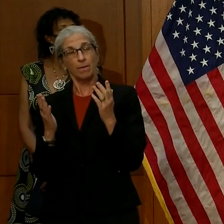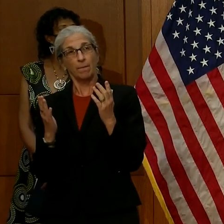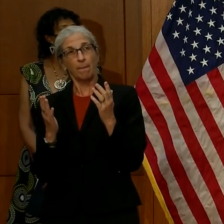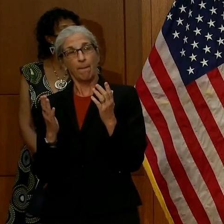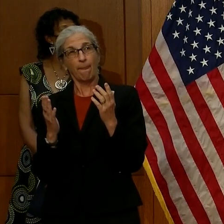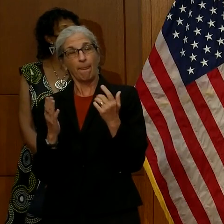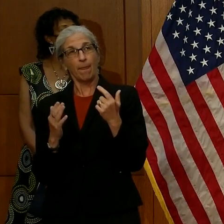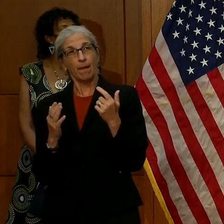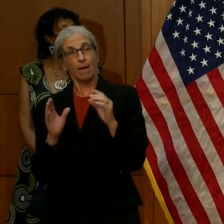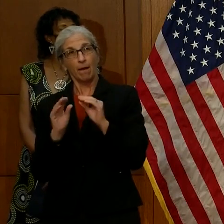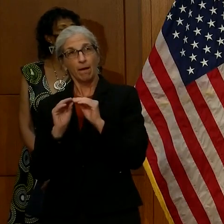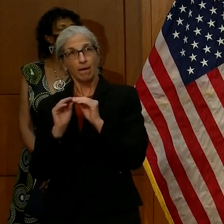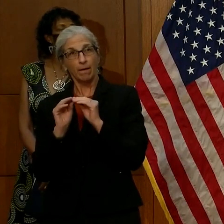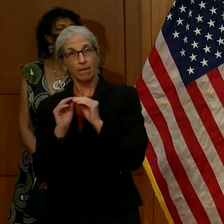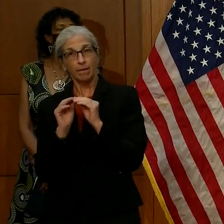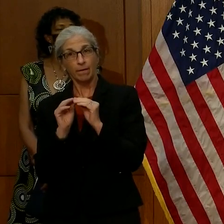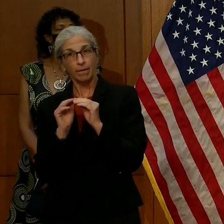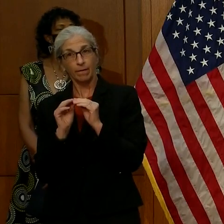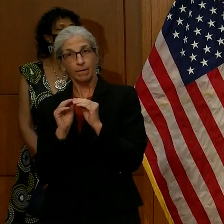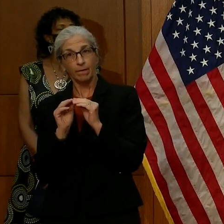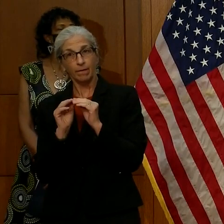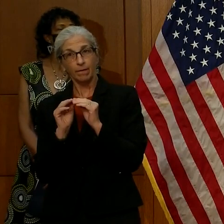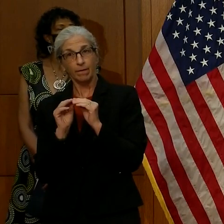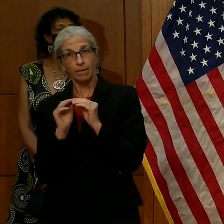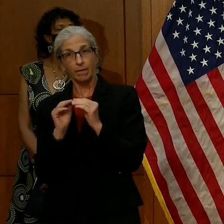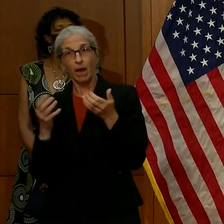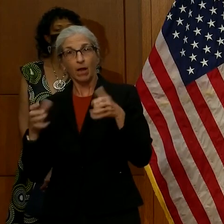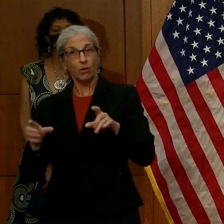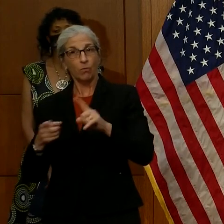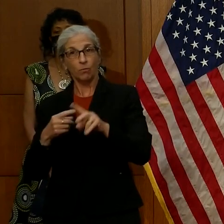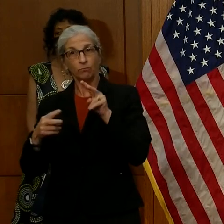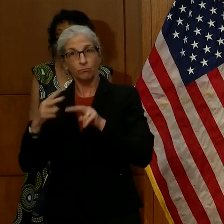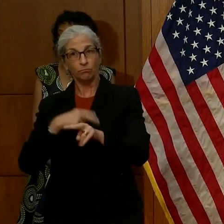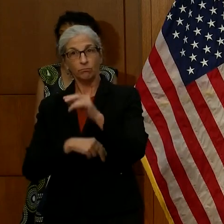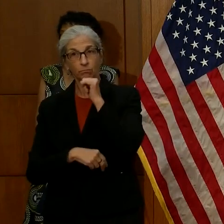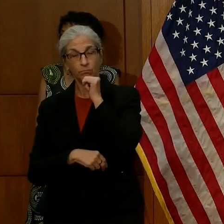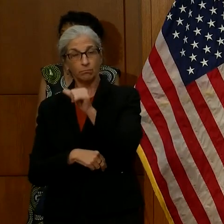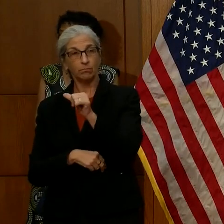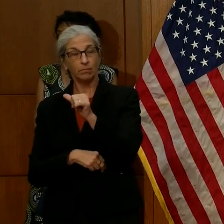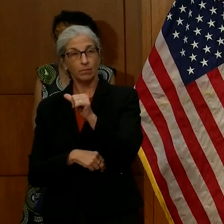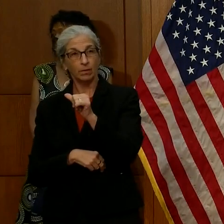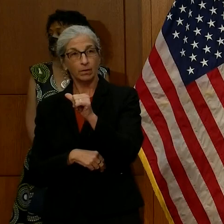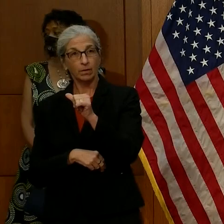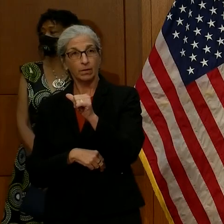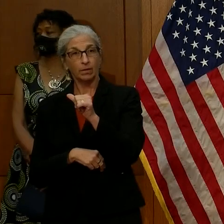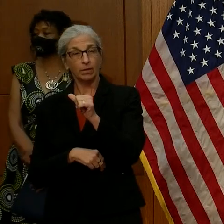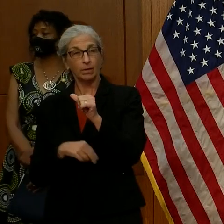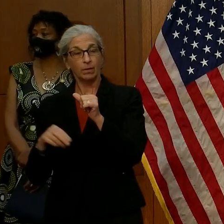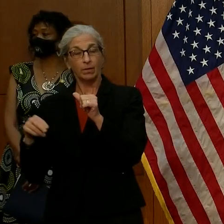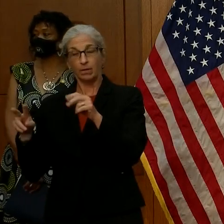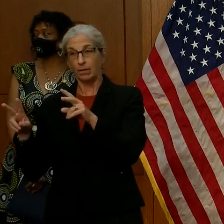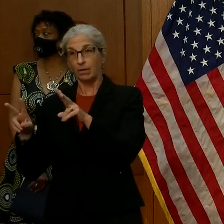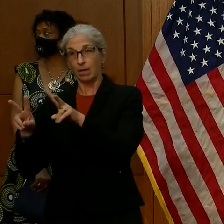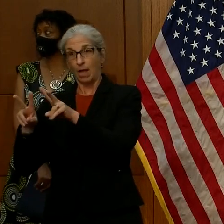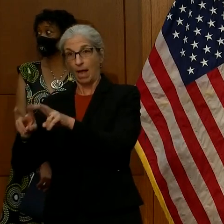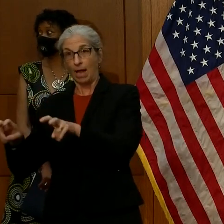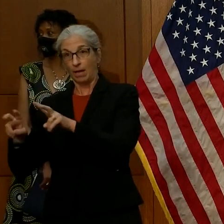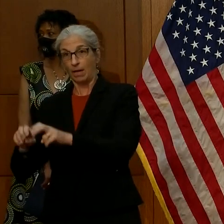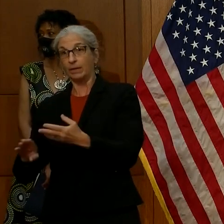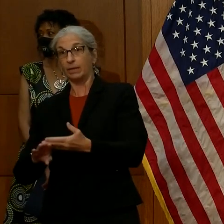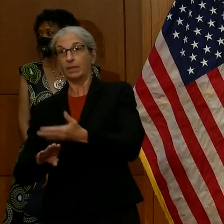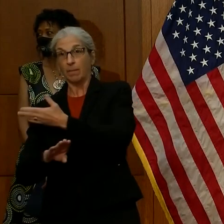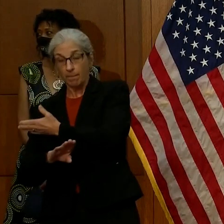But, obviously, this season is going be unlike any that we've had before. Analyzing the past and the present metrics of the pandemic